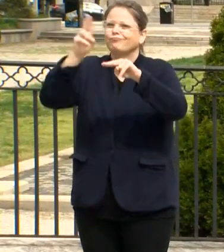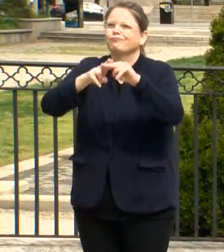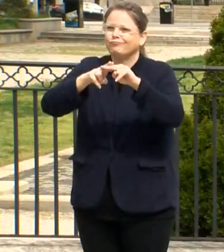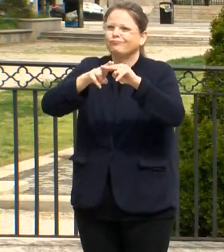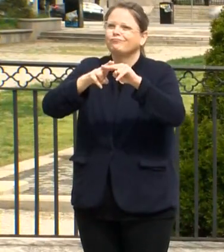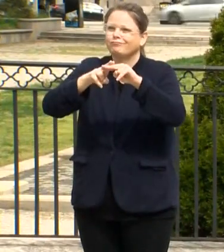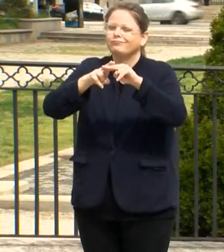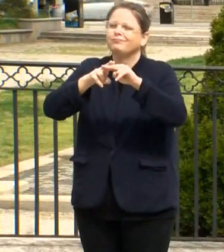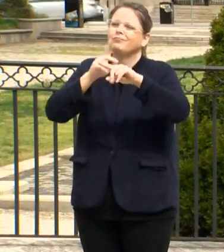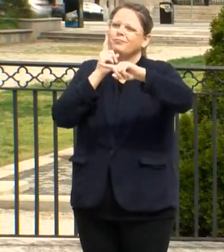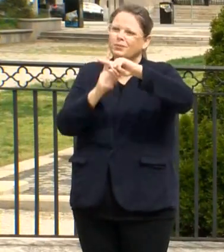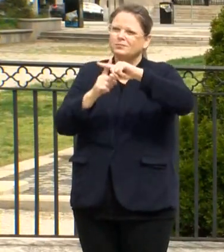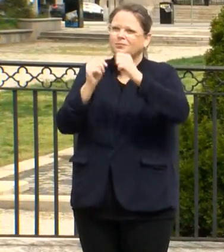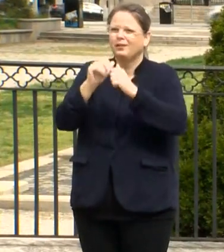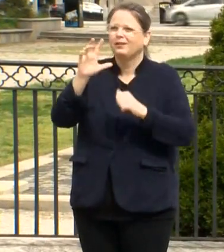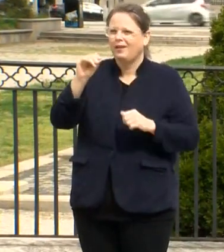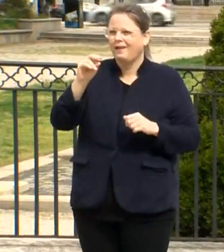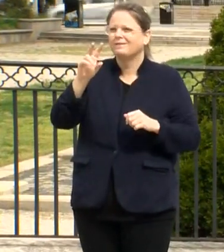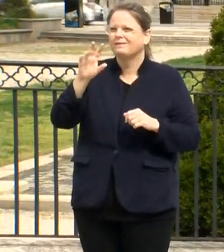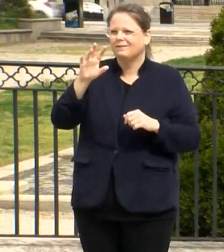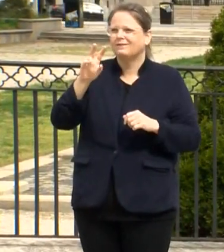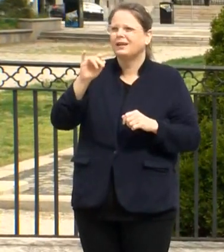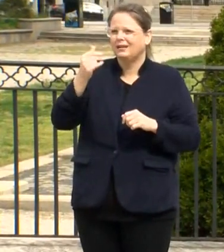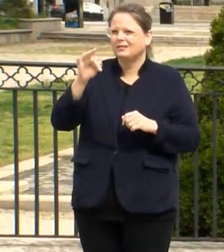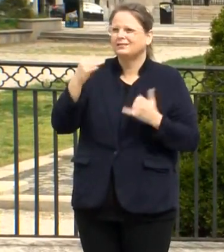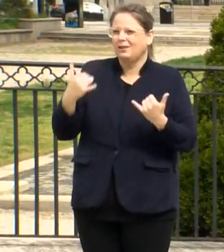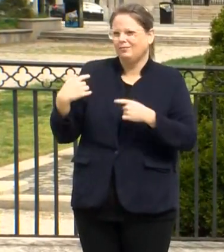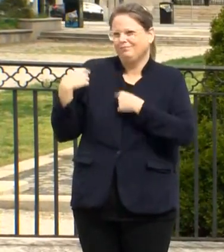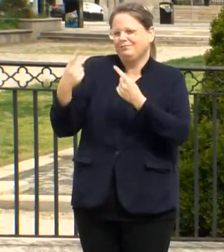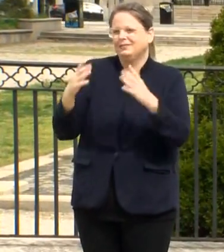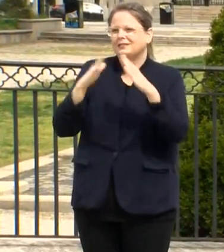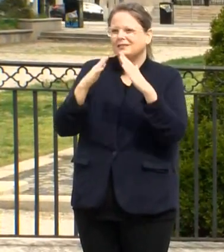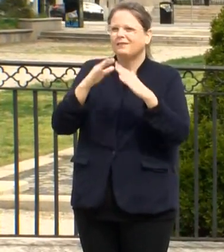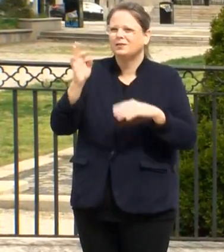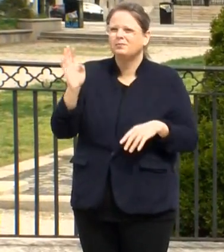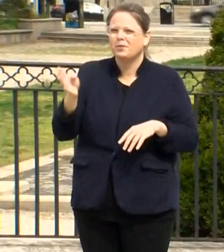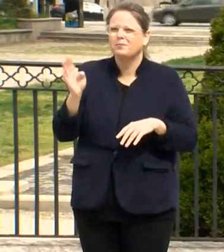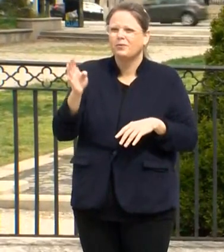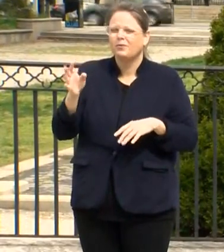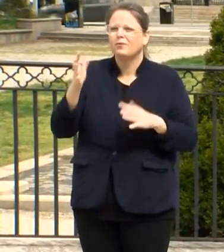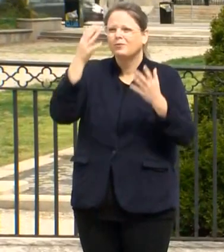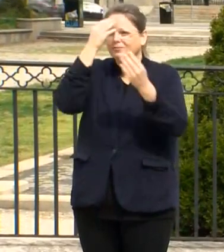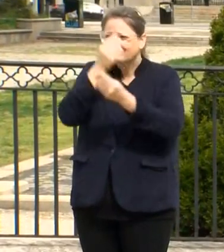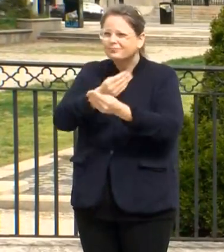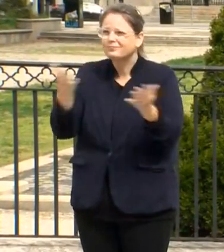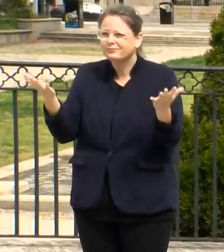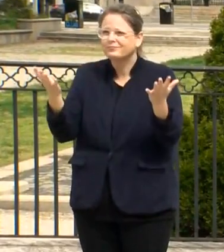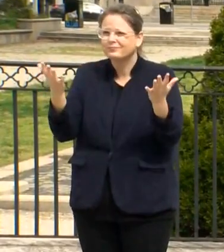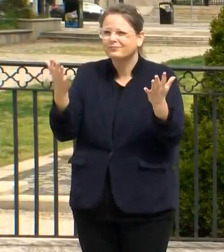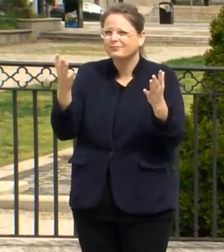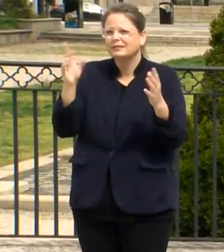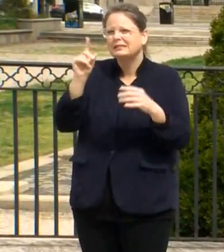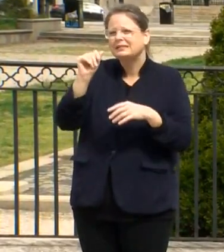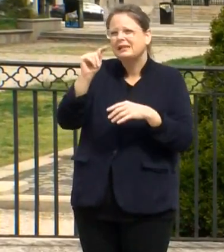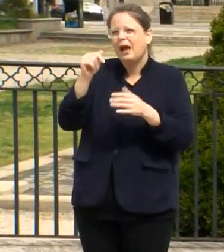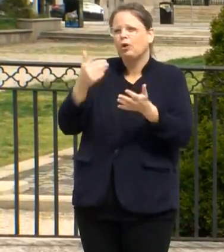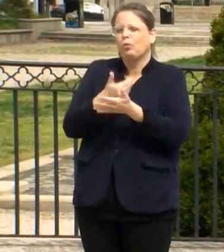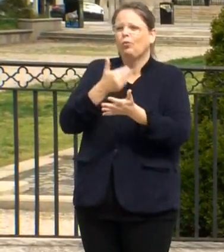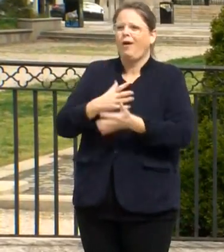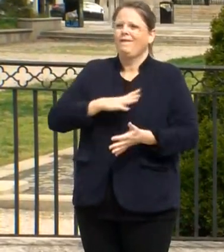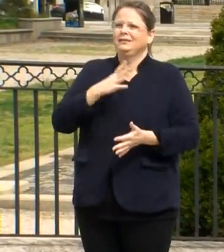-19 cases here in Baltimore City. The data that I will provide is official data that we get from the state.